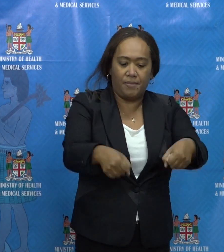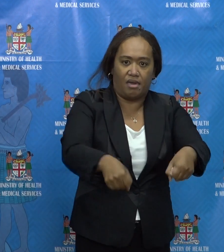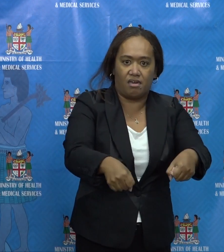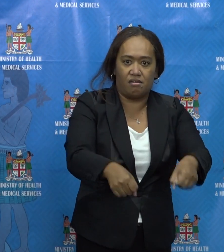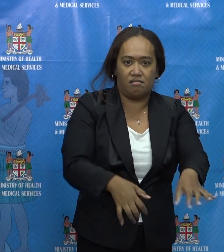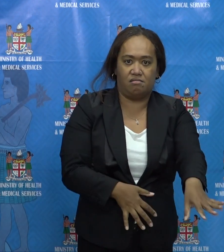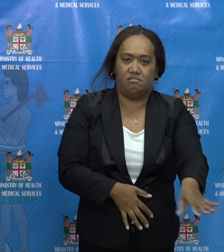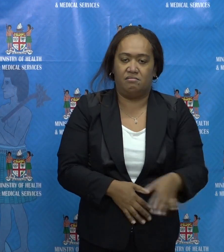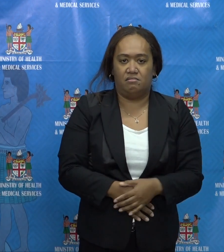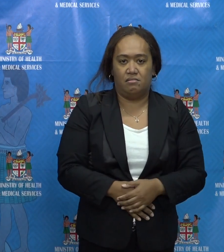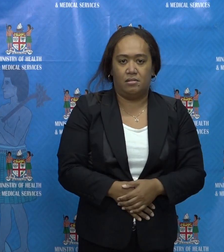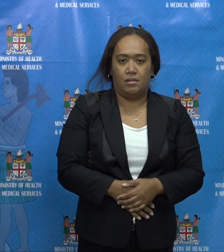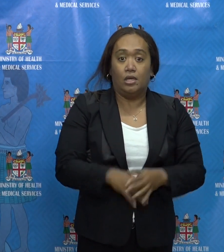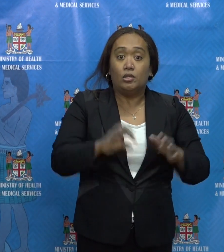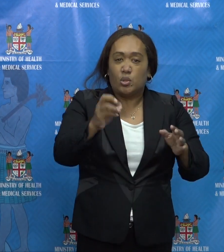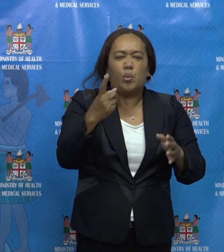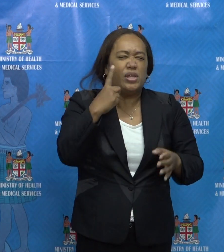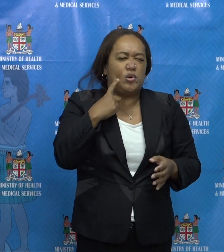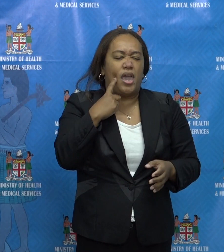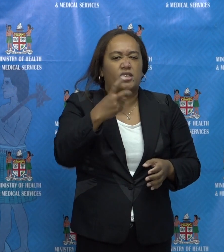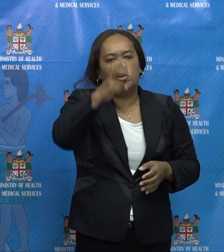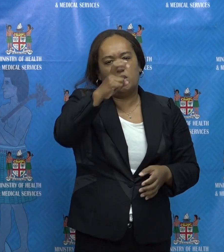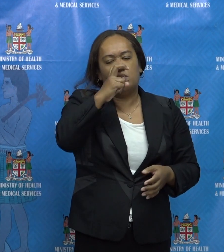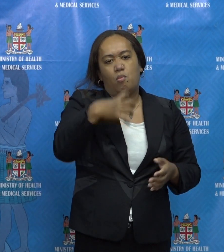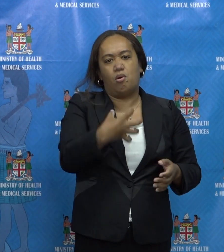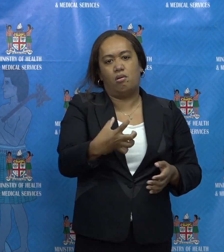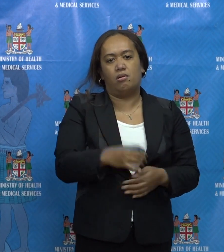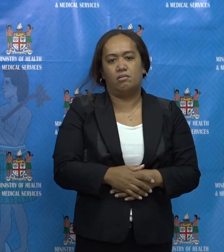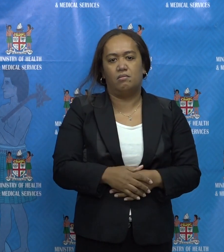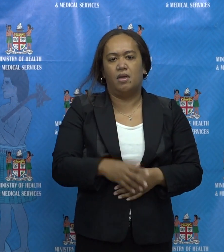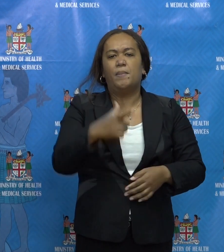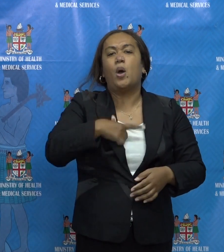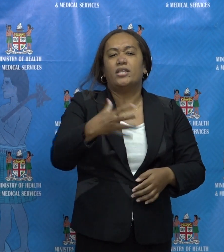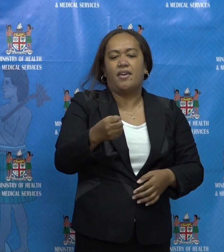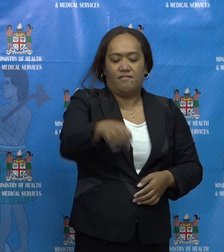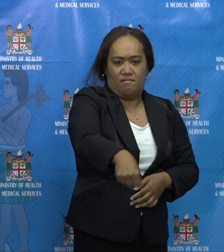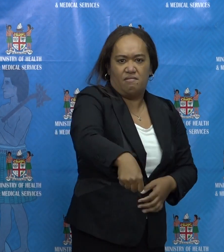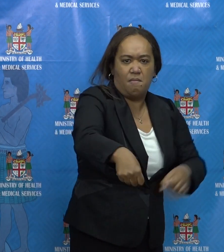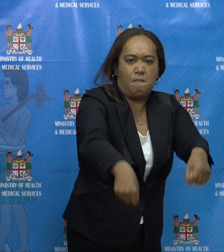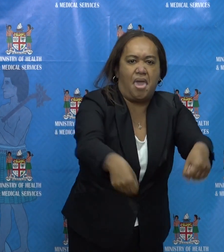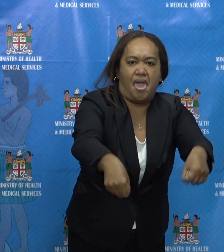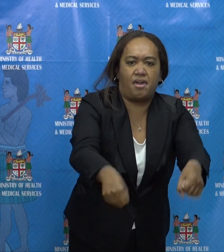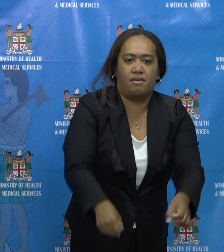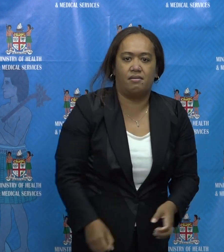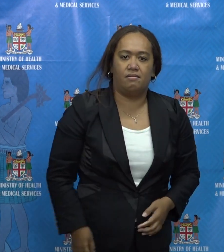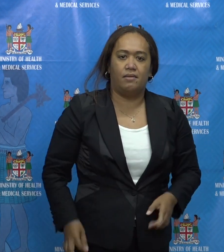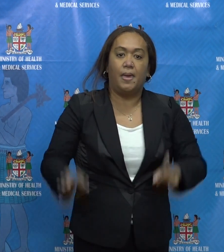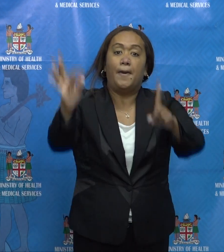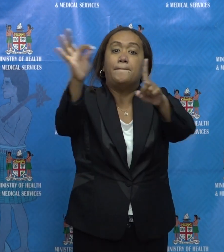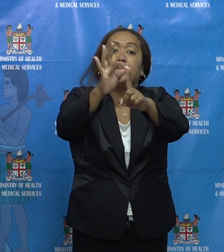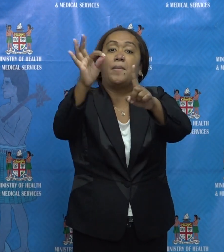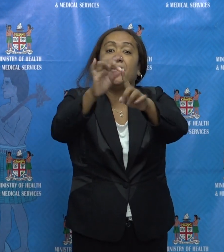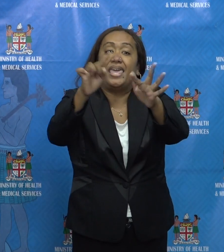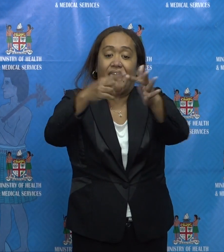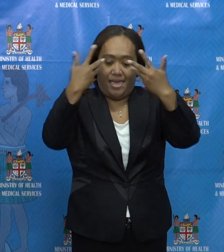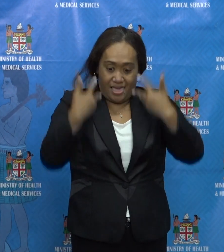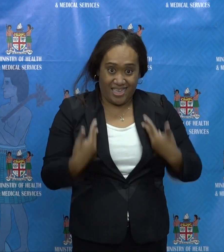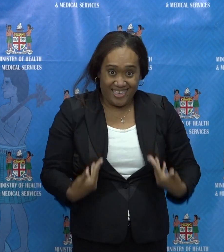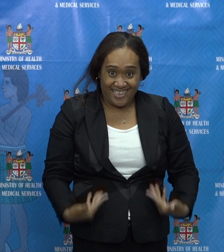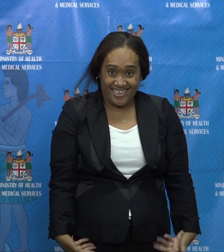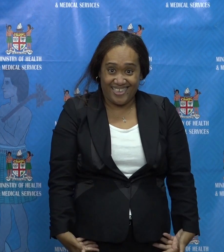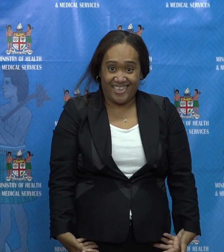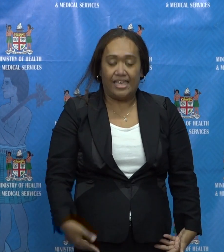Yes, we will have to start working a little bit more strongly on that. Our PPE measures does